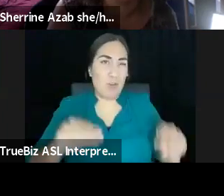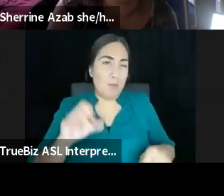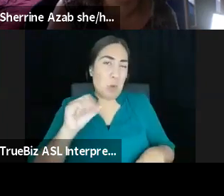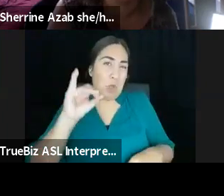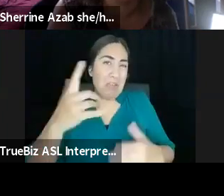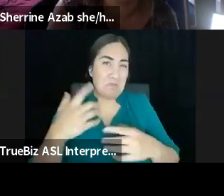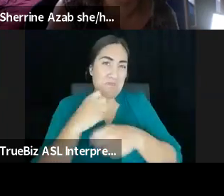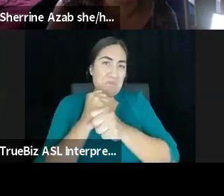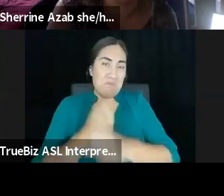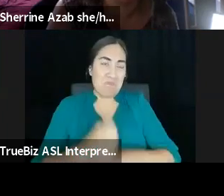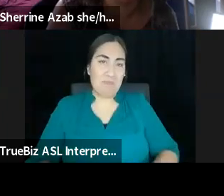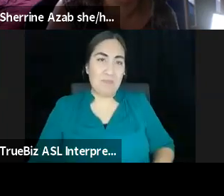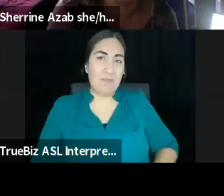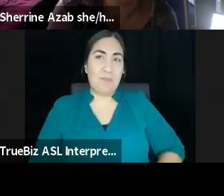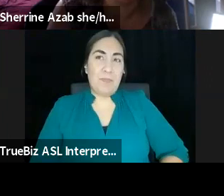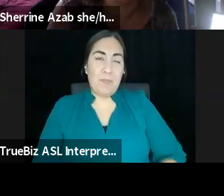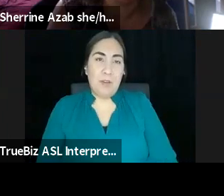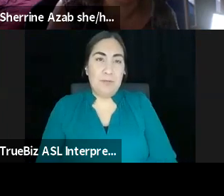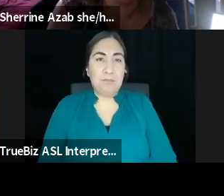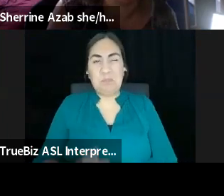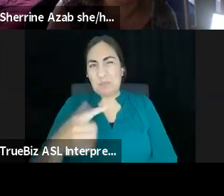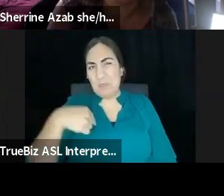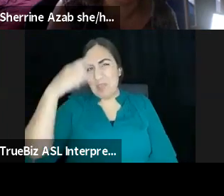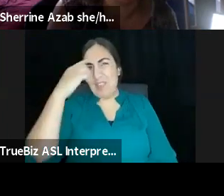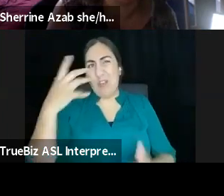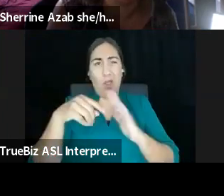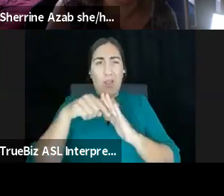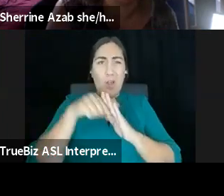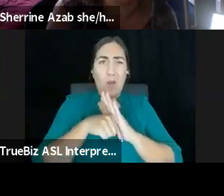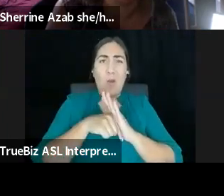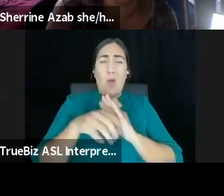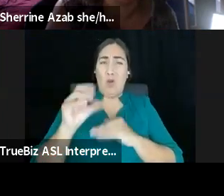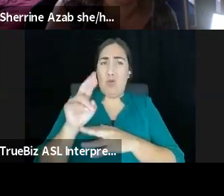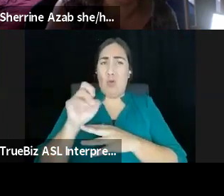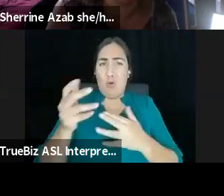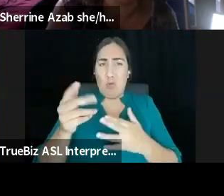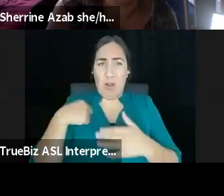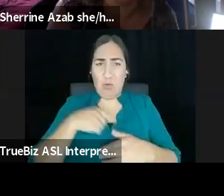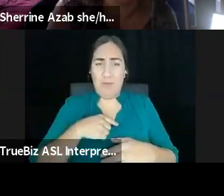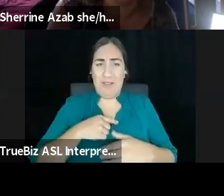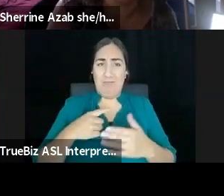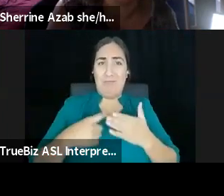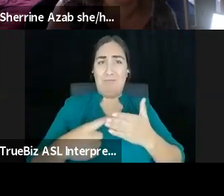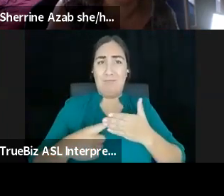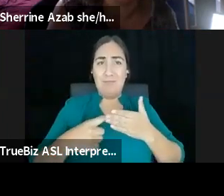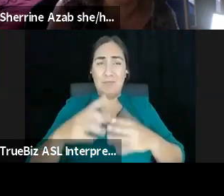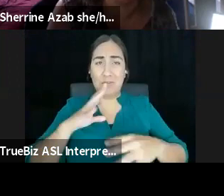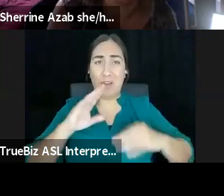Yeah, I think the core that we've all been talking about is the system itself, like the nonprofit system itself